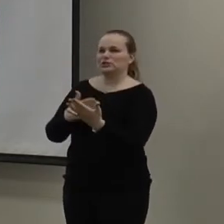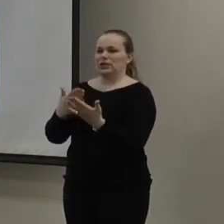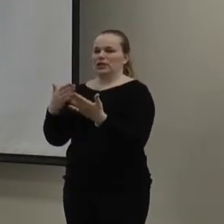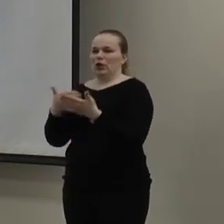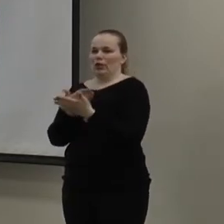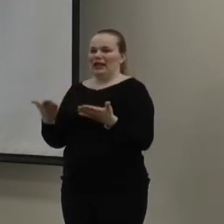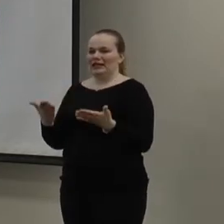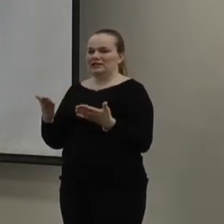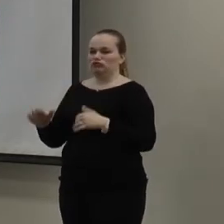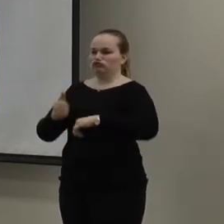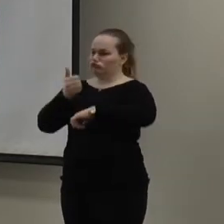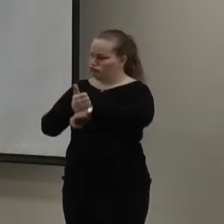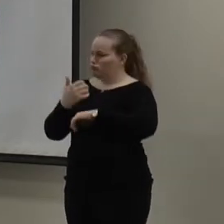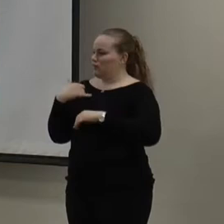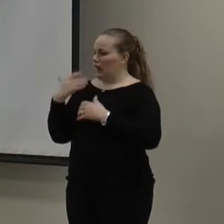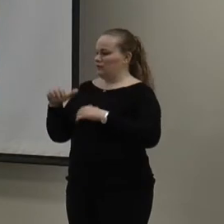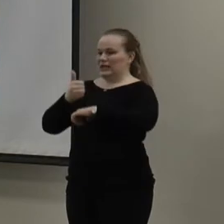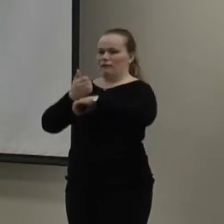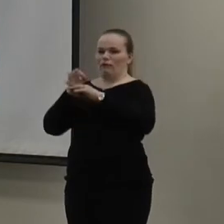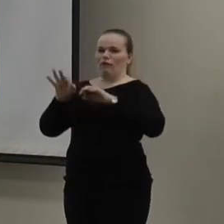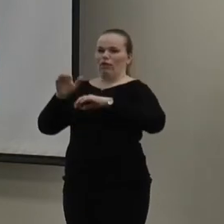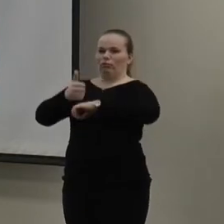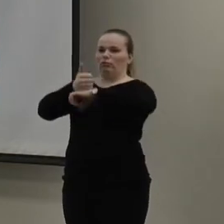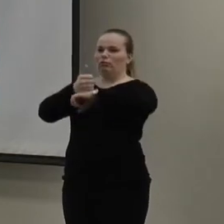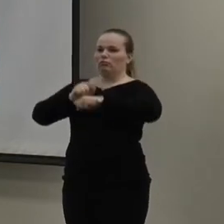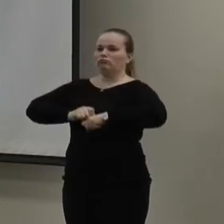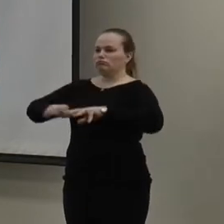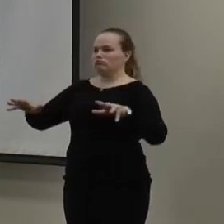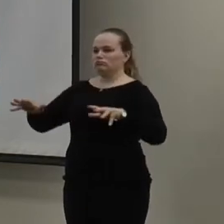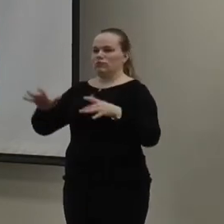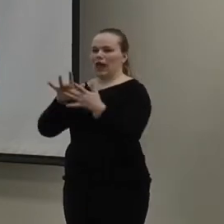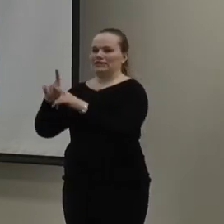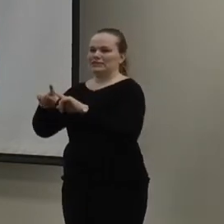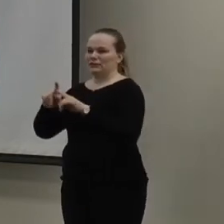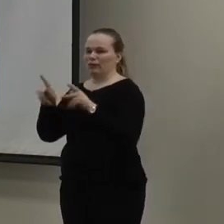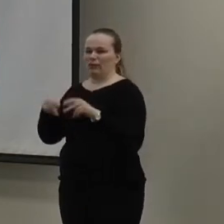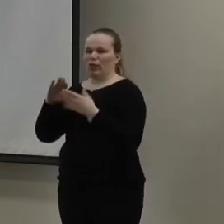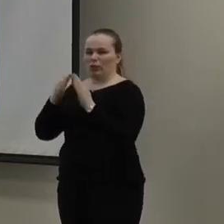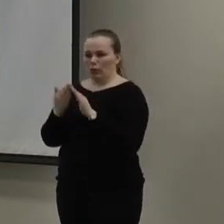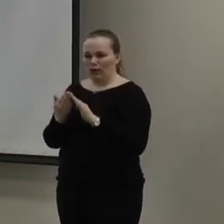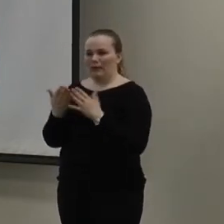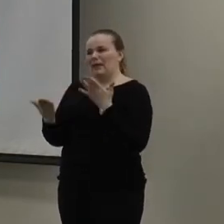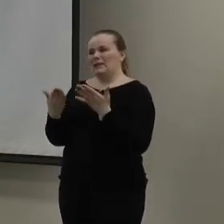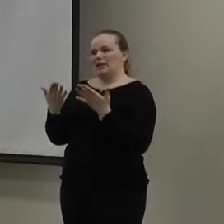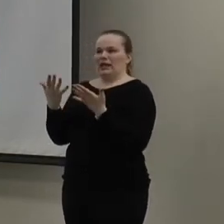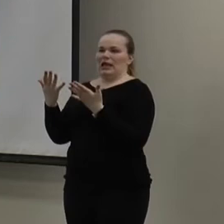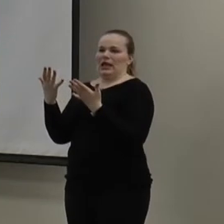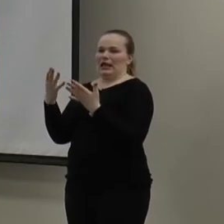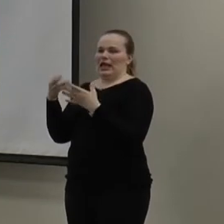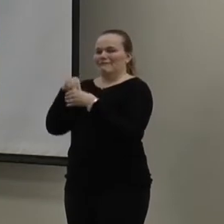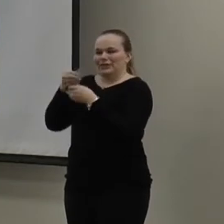this platform to be able to reach a whole lot of people in the community and potential investors to share their idea